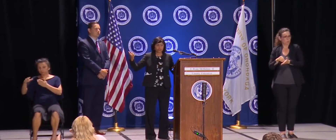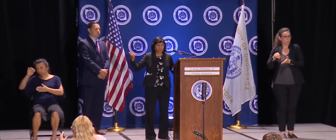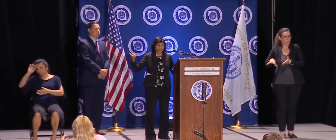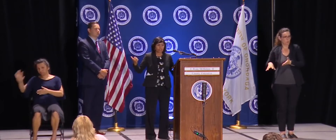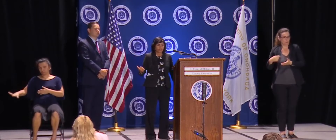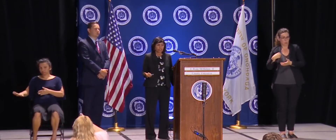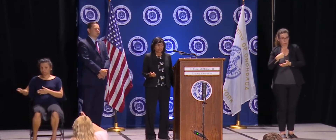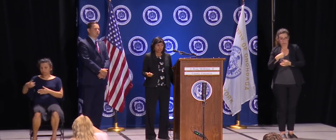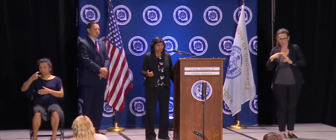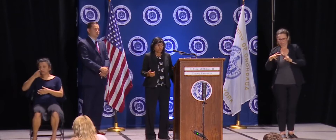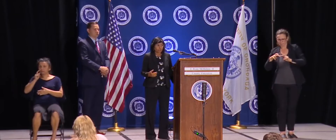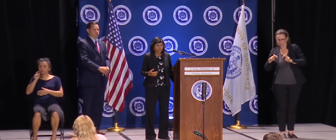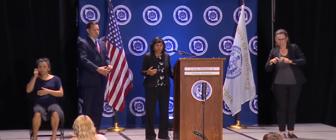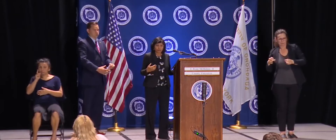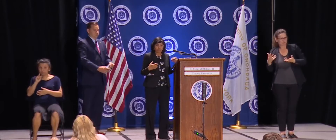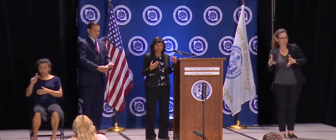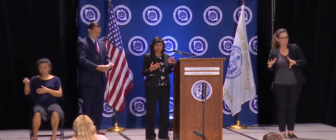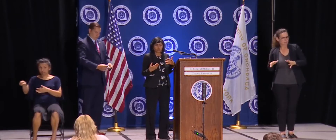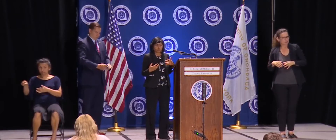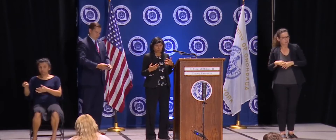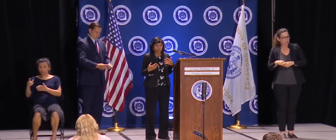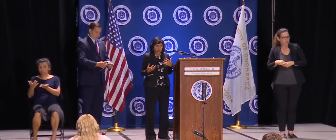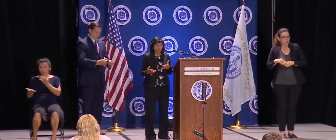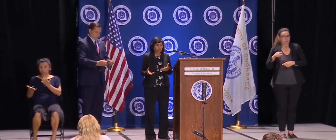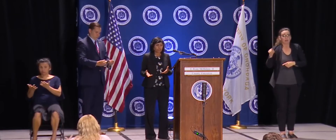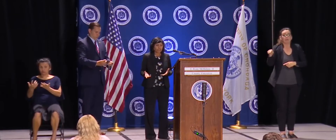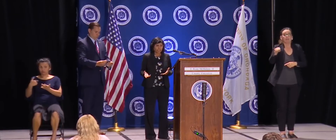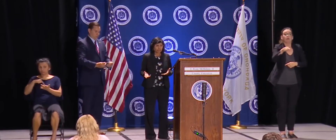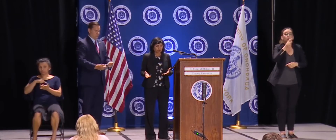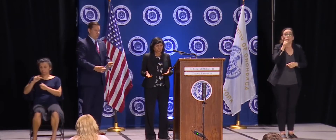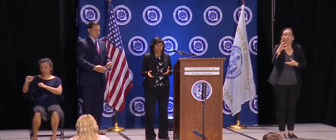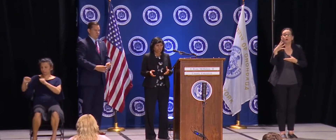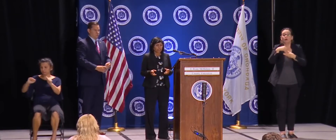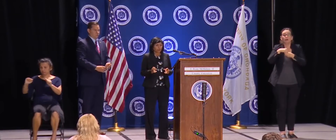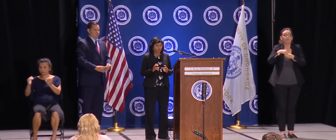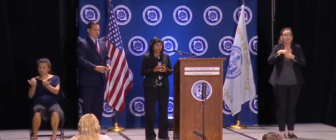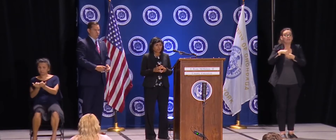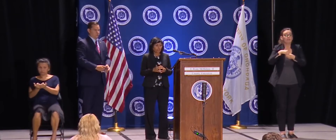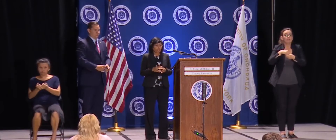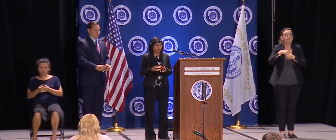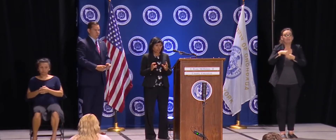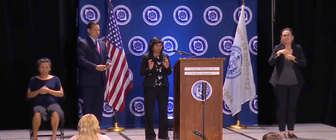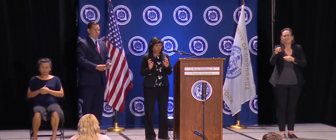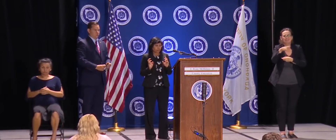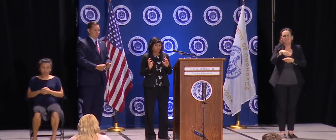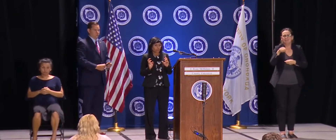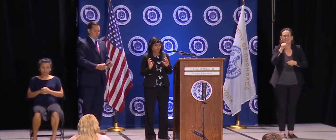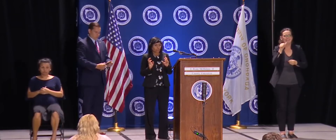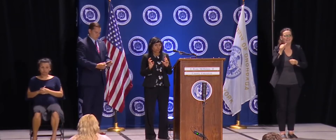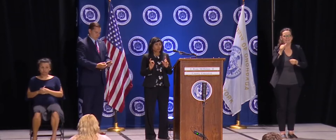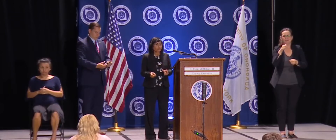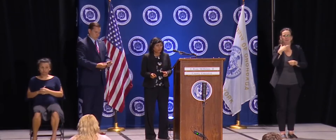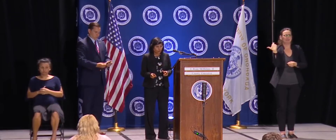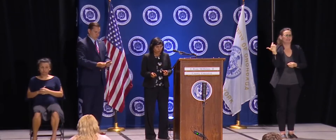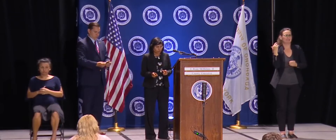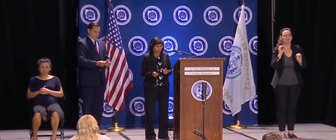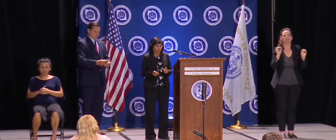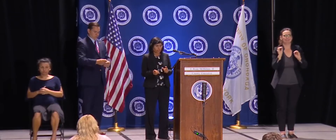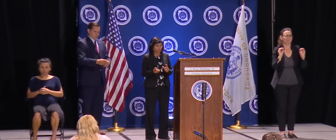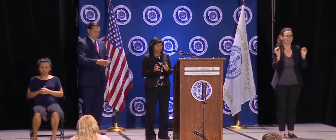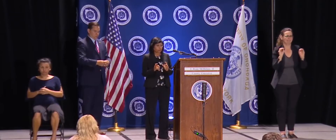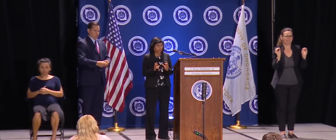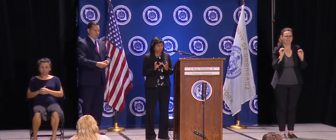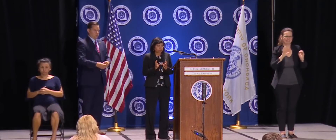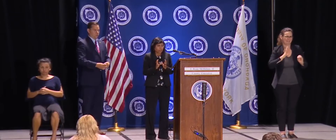you are on the other side, there's no reason for us to put quarantine to that. When we are talking about a school closure